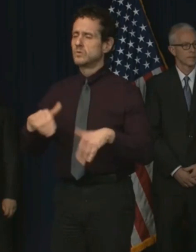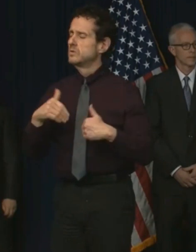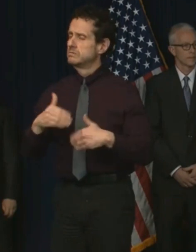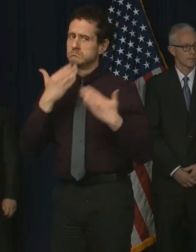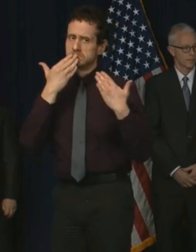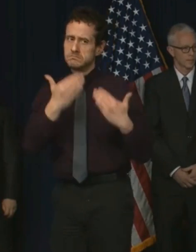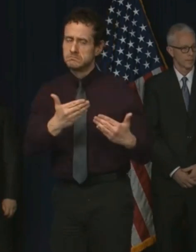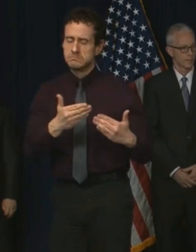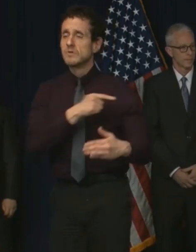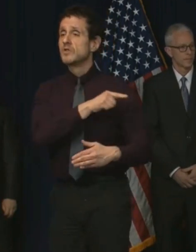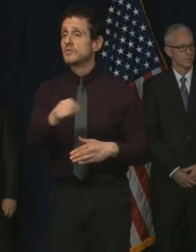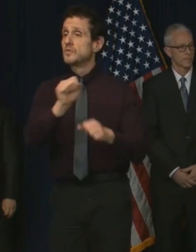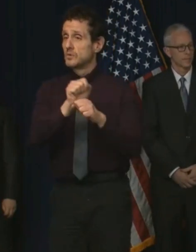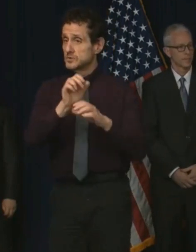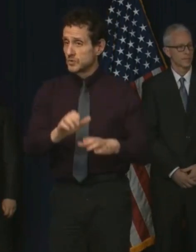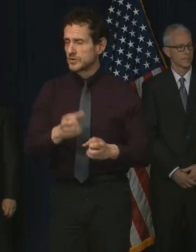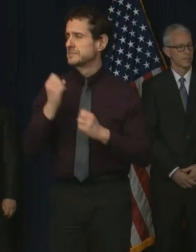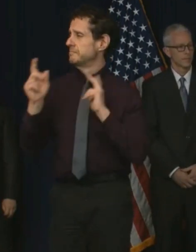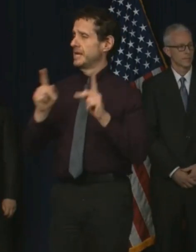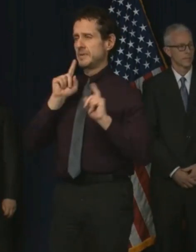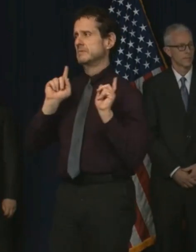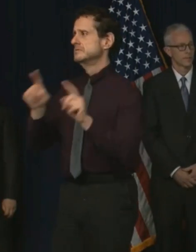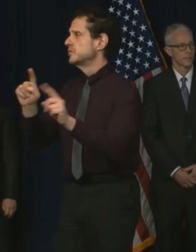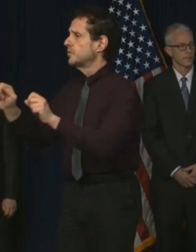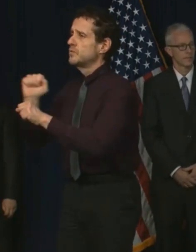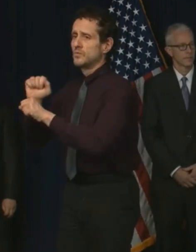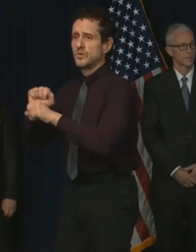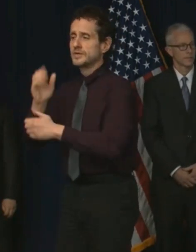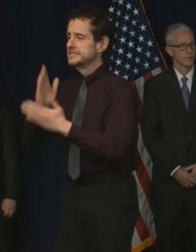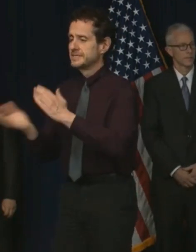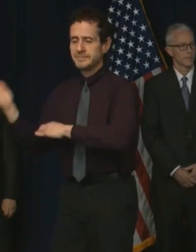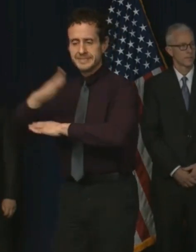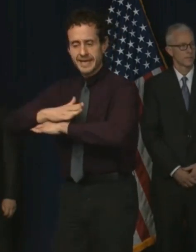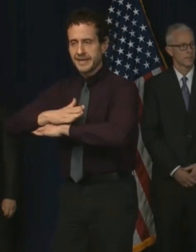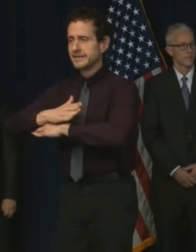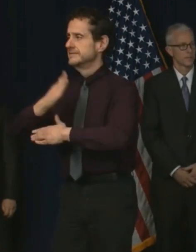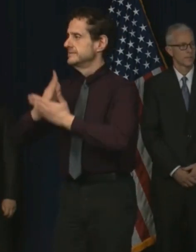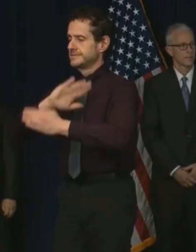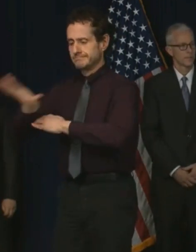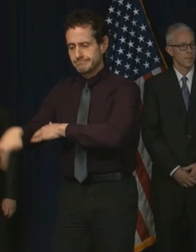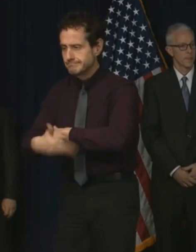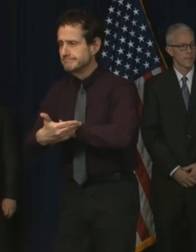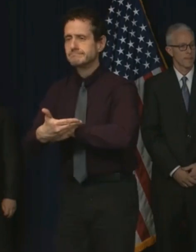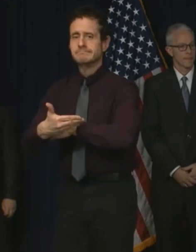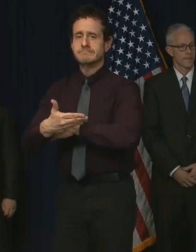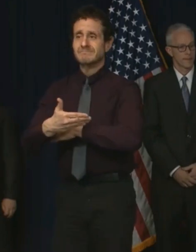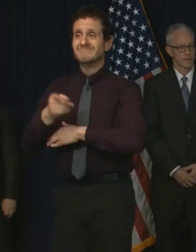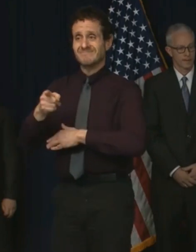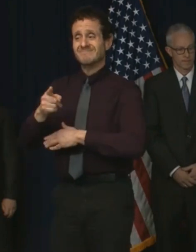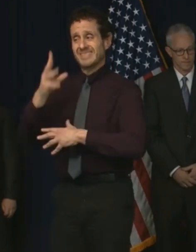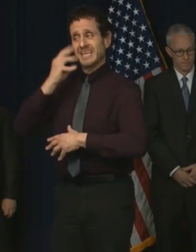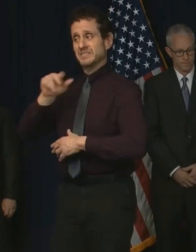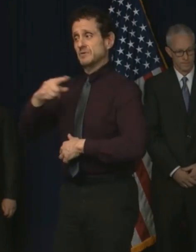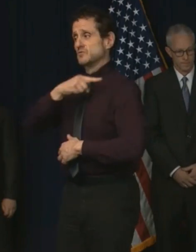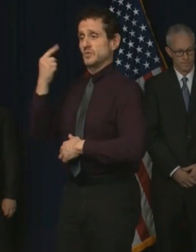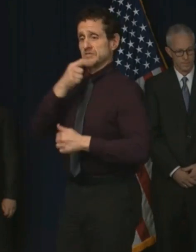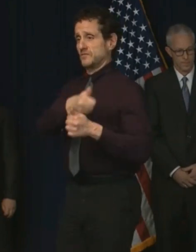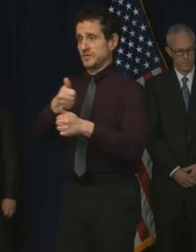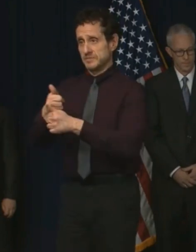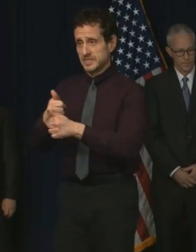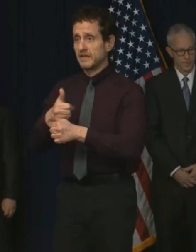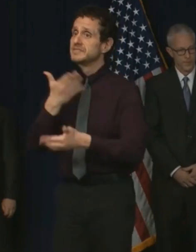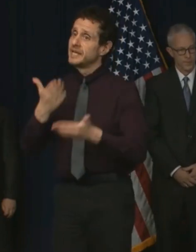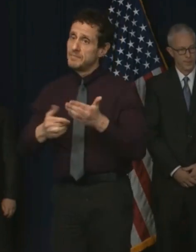workers and many others are going to work on all shifts and at great personal risk to themselves and their families.